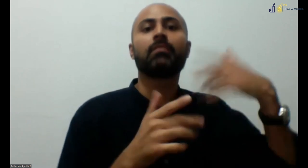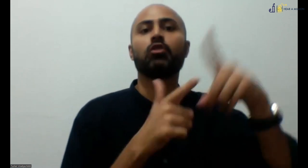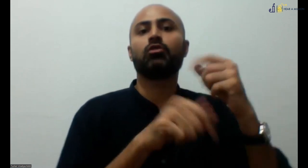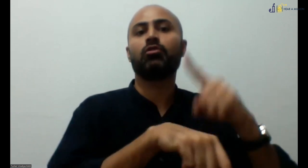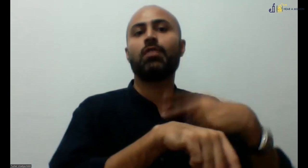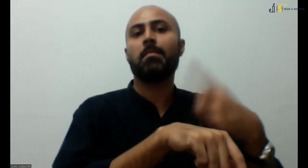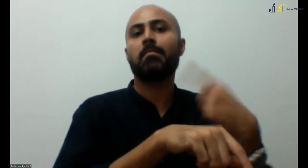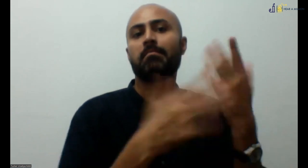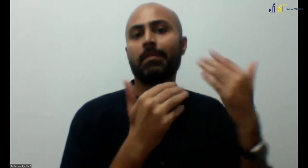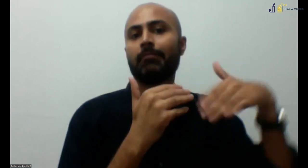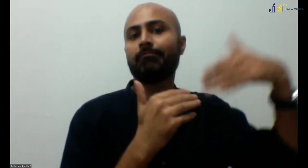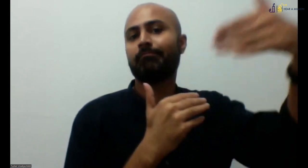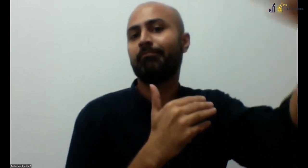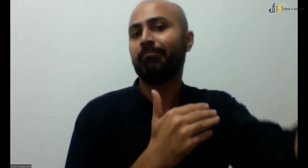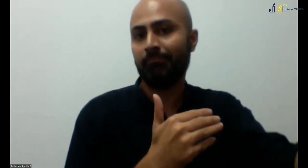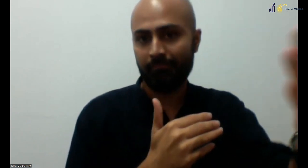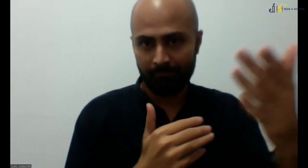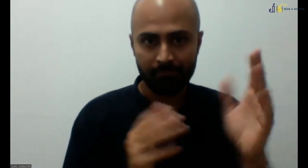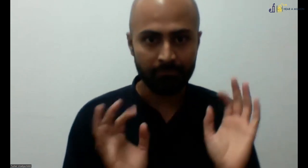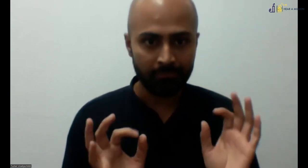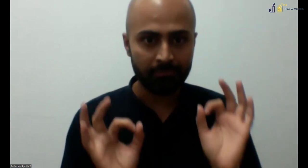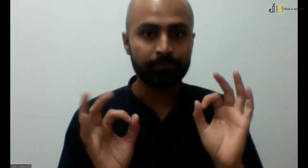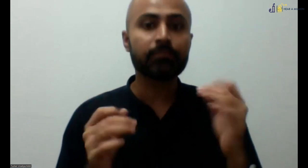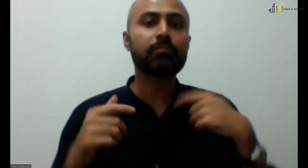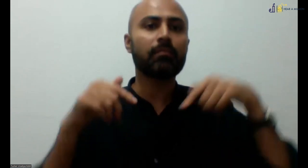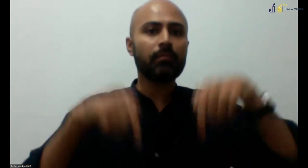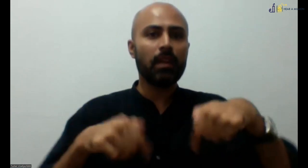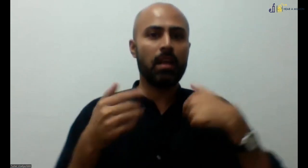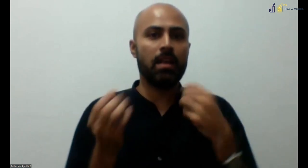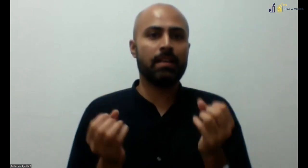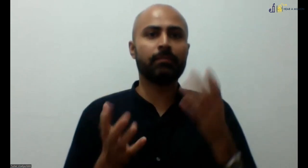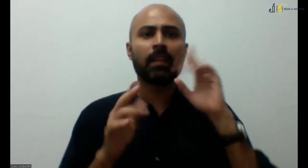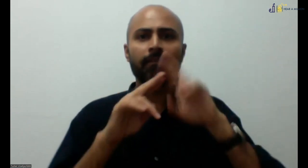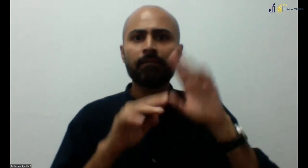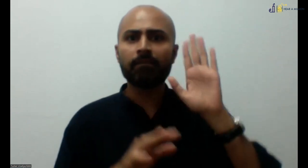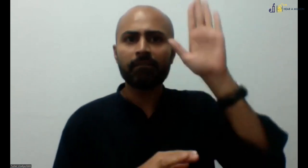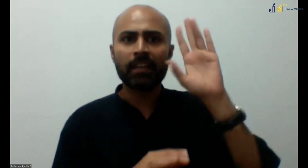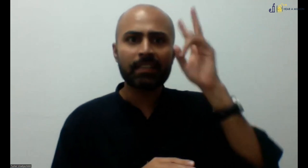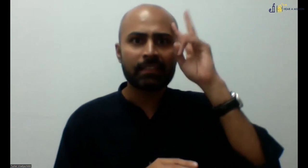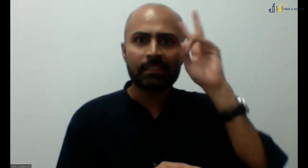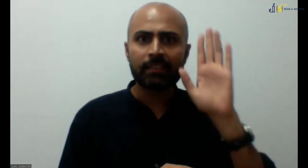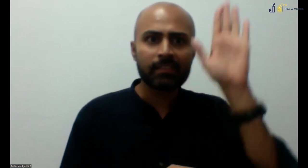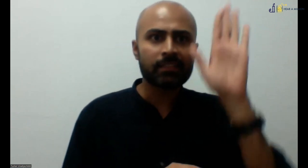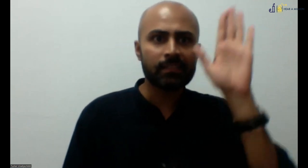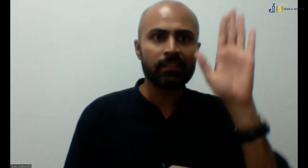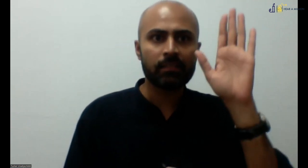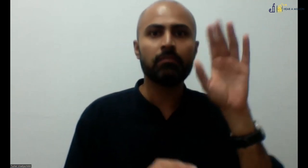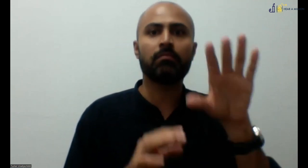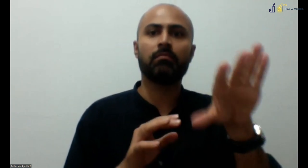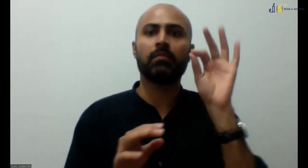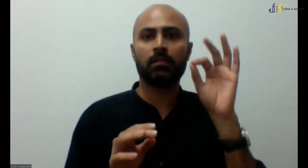And, of course, you have to be interested. If you're motivated, you can join any of these two courses. There are a lot of opportunities.